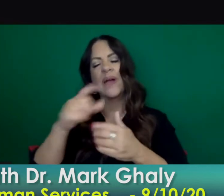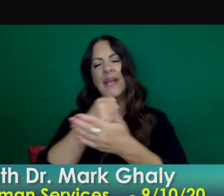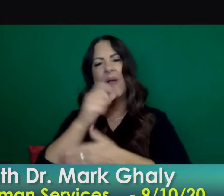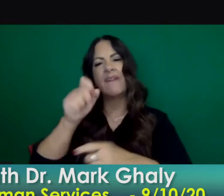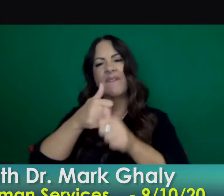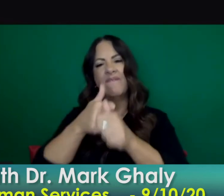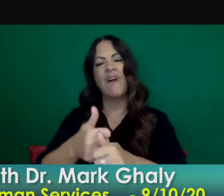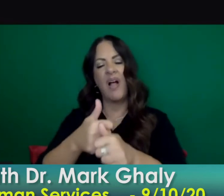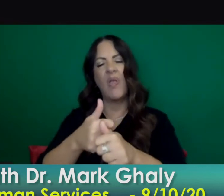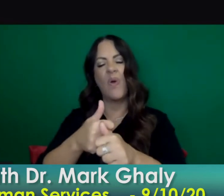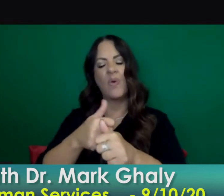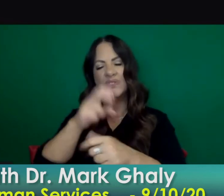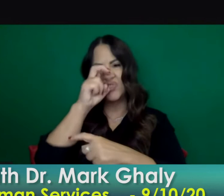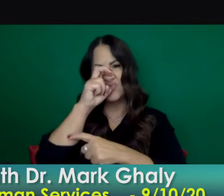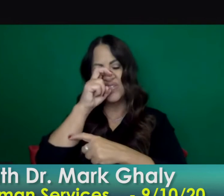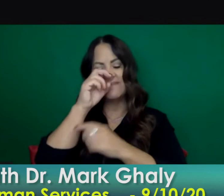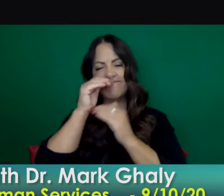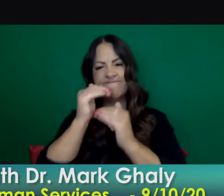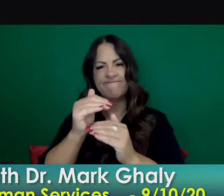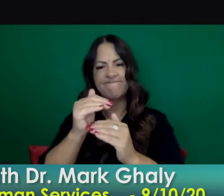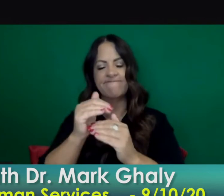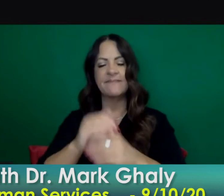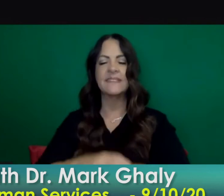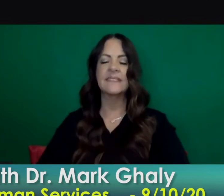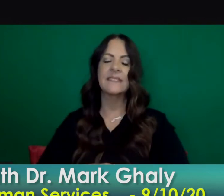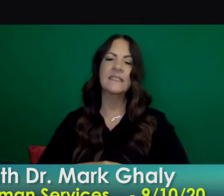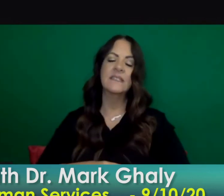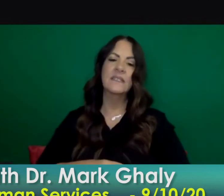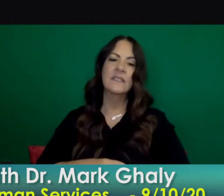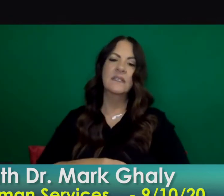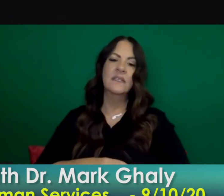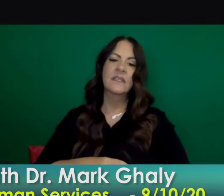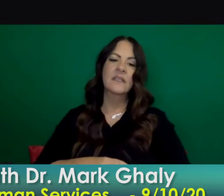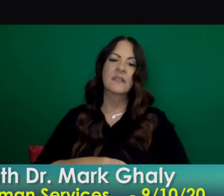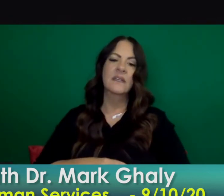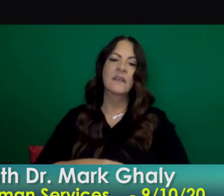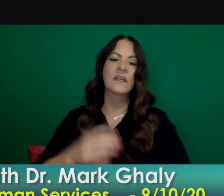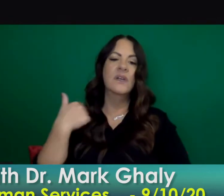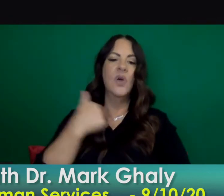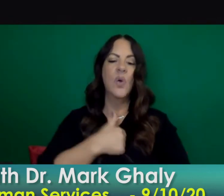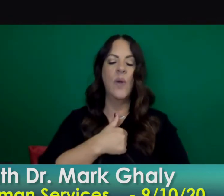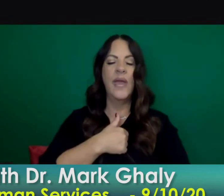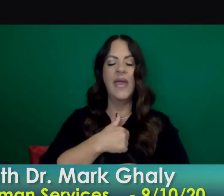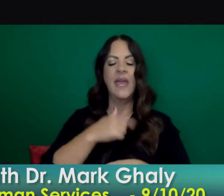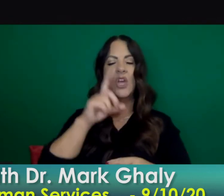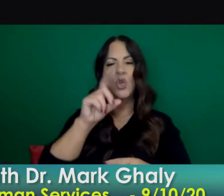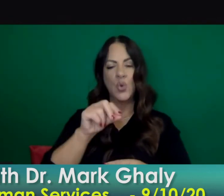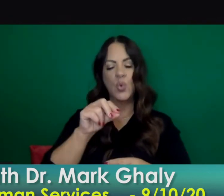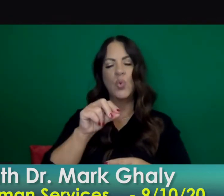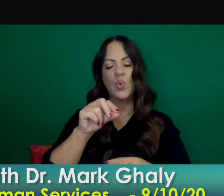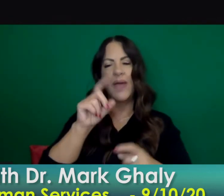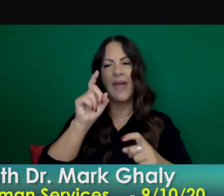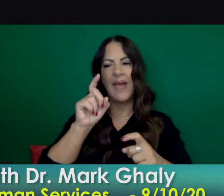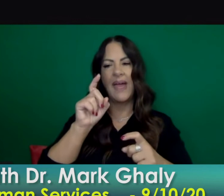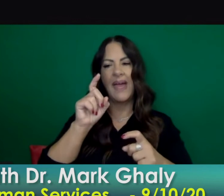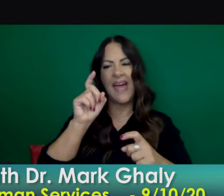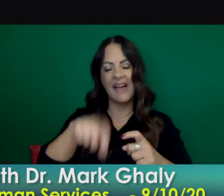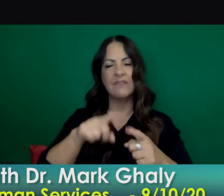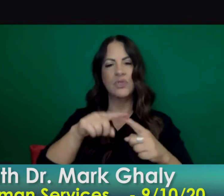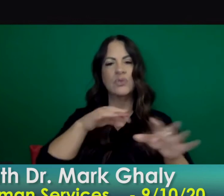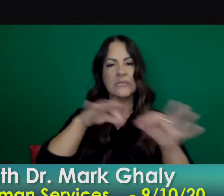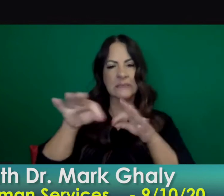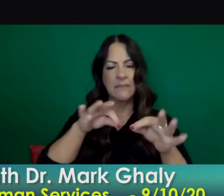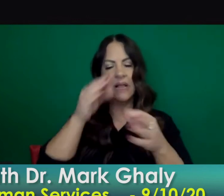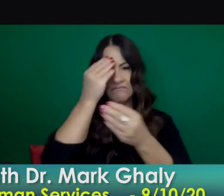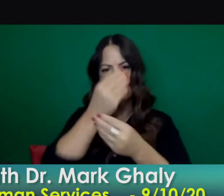pon's leadership would really engage with our local partners to understand what is driving transmission we hope that cases that